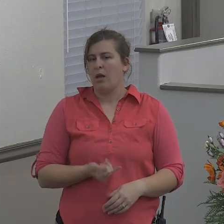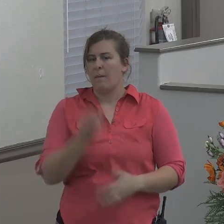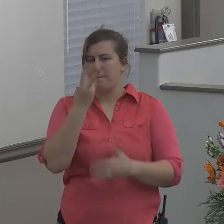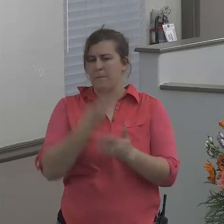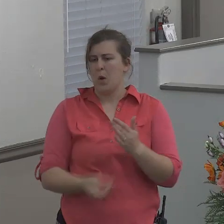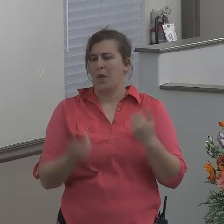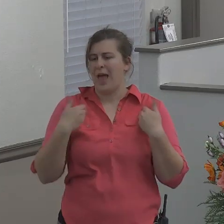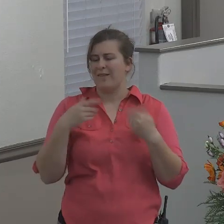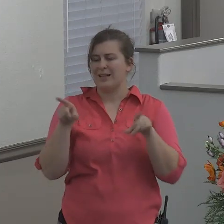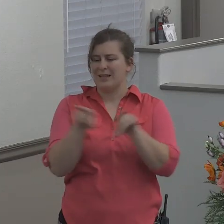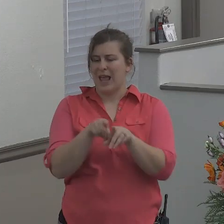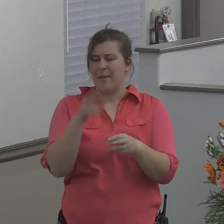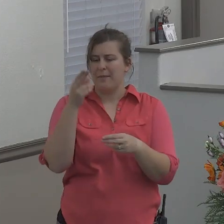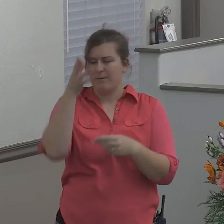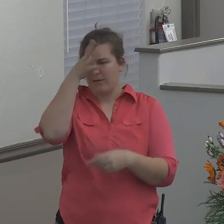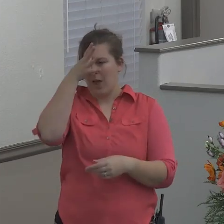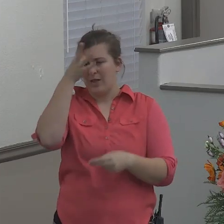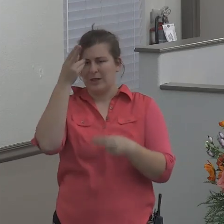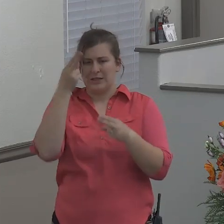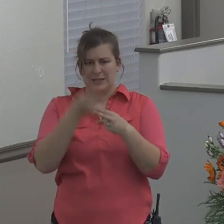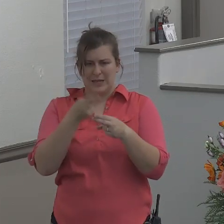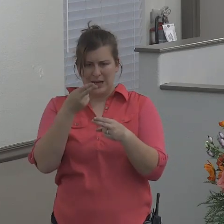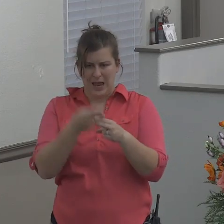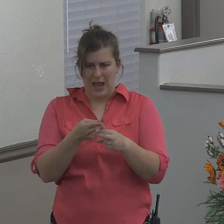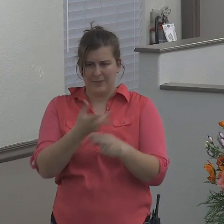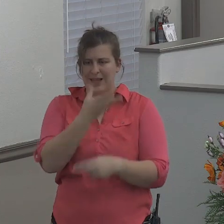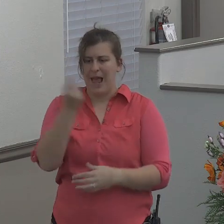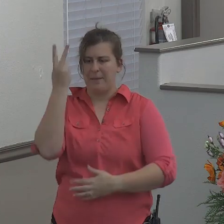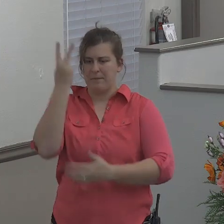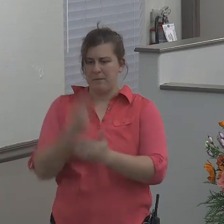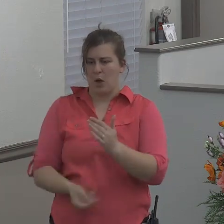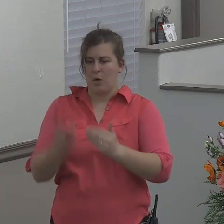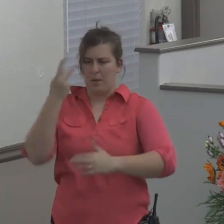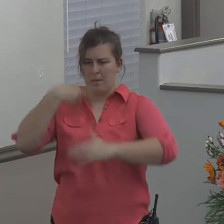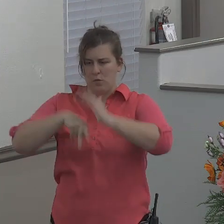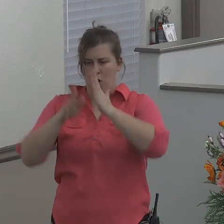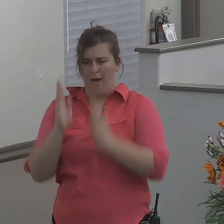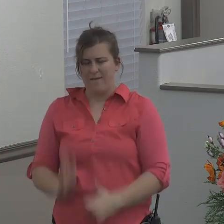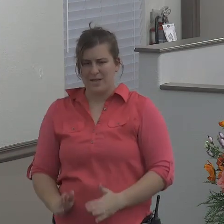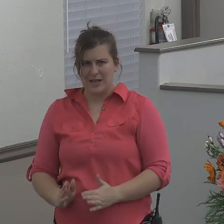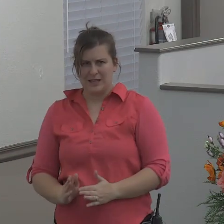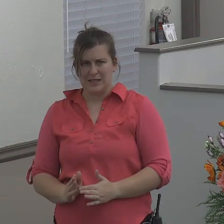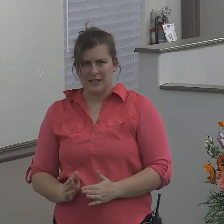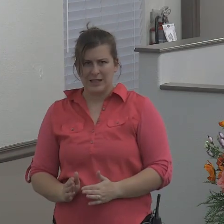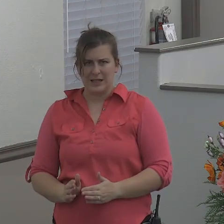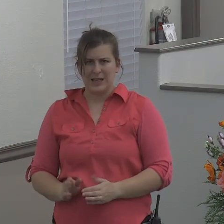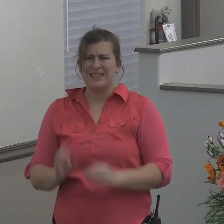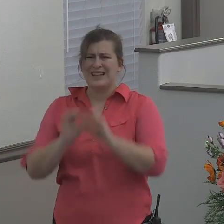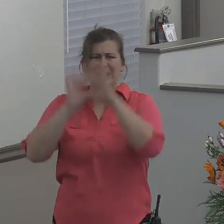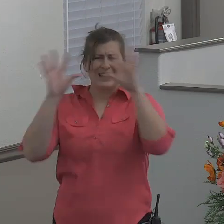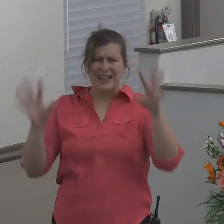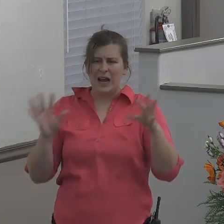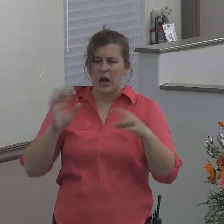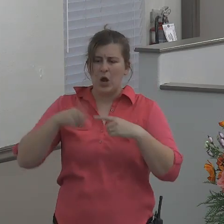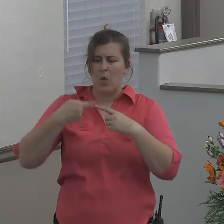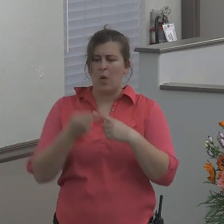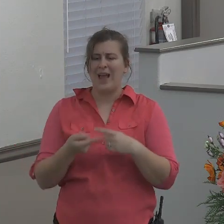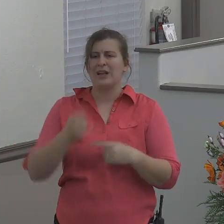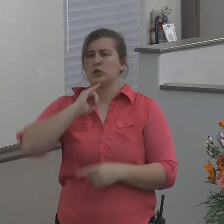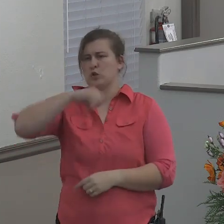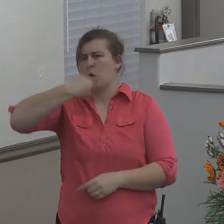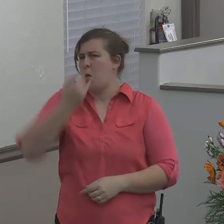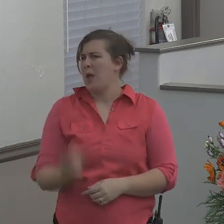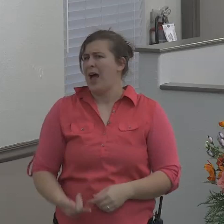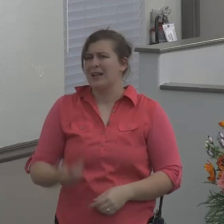both prophets. This is especially evident when it is observed that the name of Jonah was not a